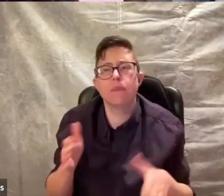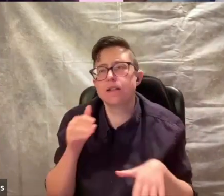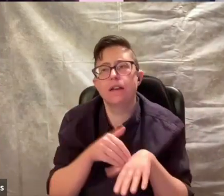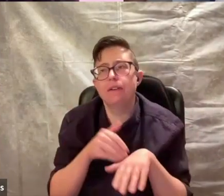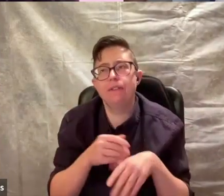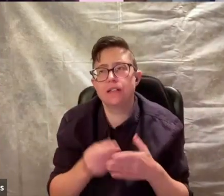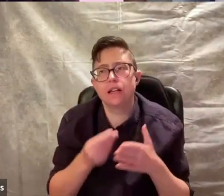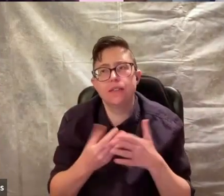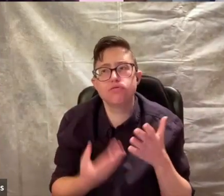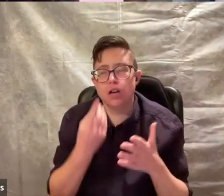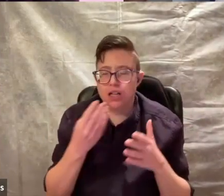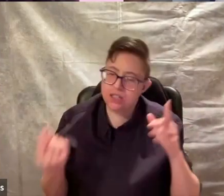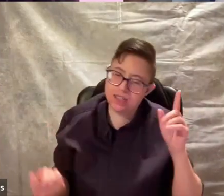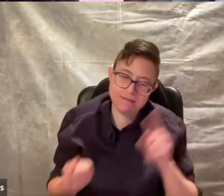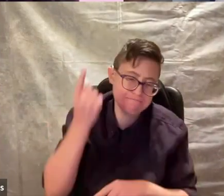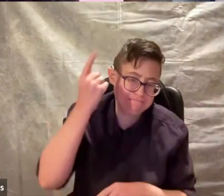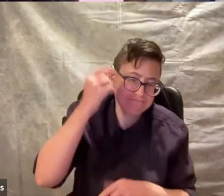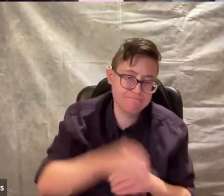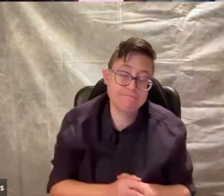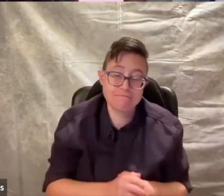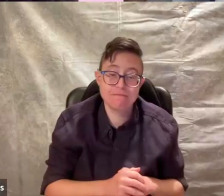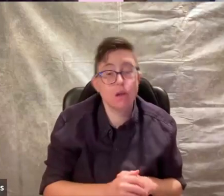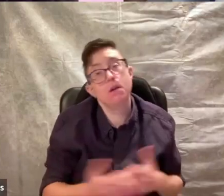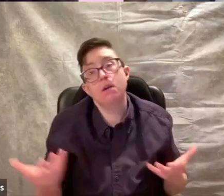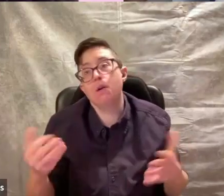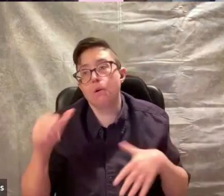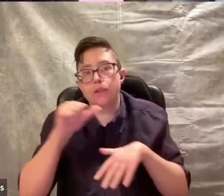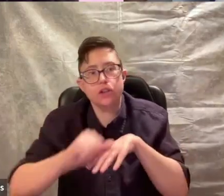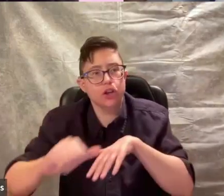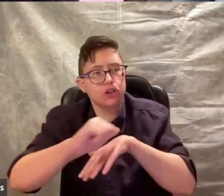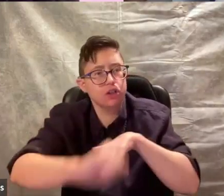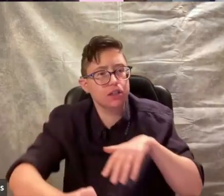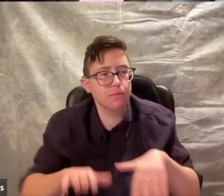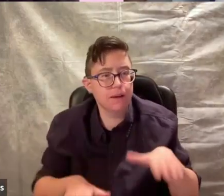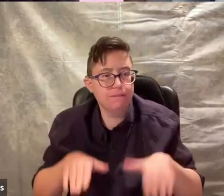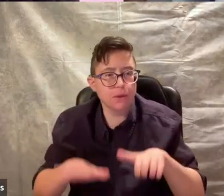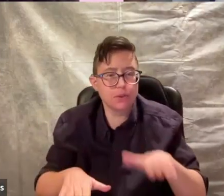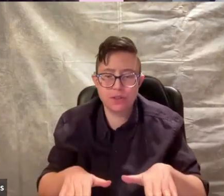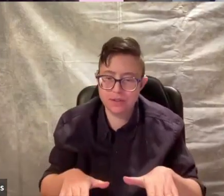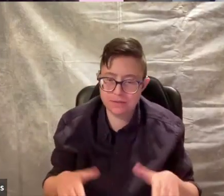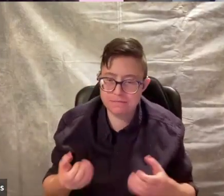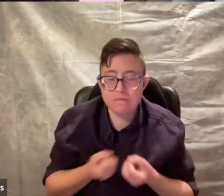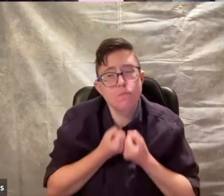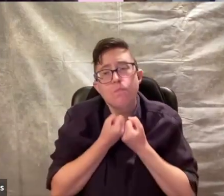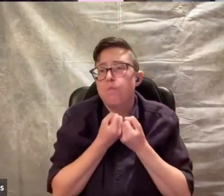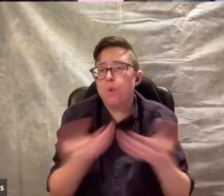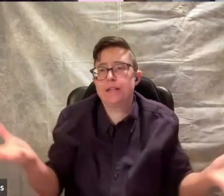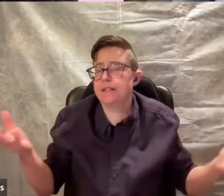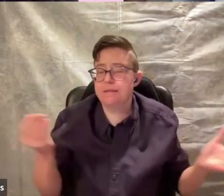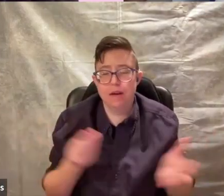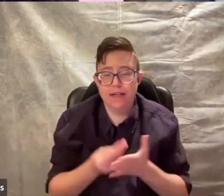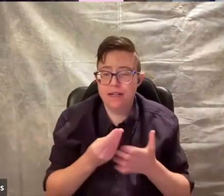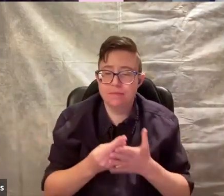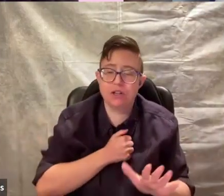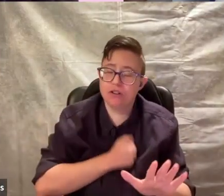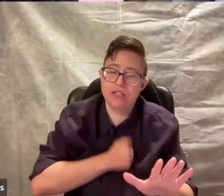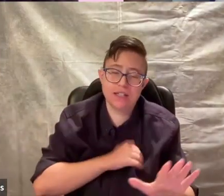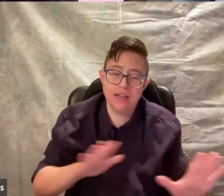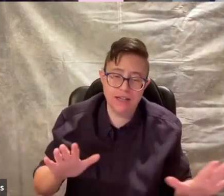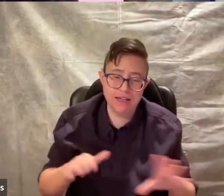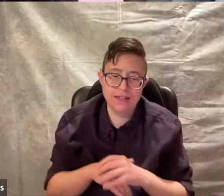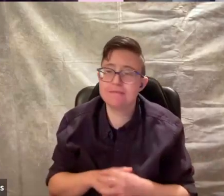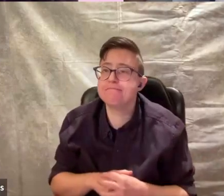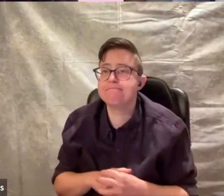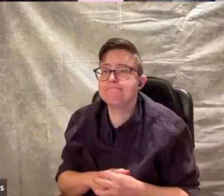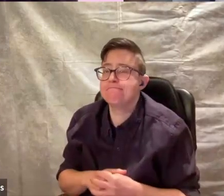Must have affected the price. Or the surgeries on my foot? Wasted money, I'm sorry